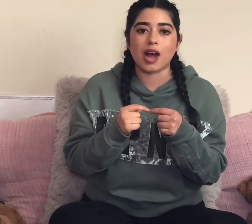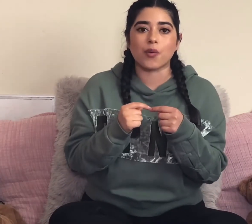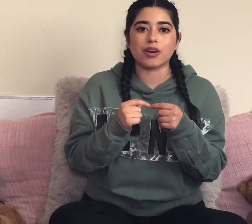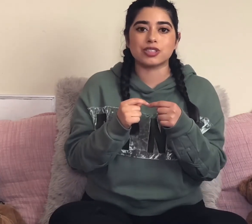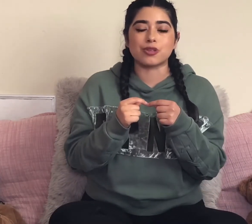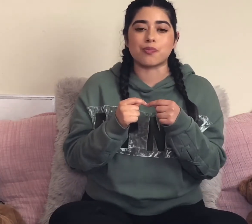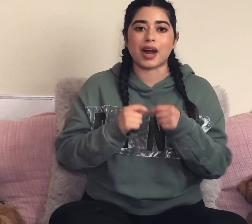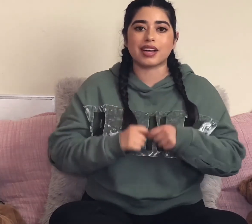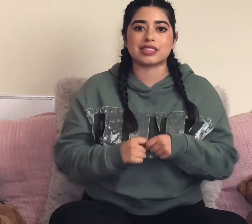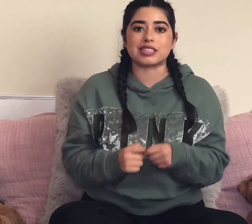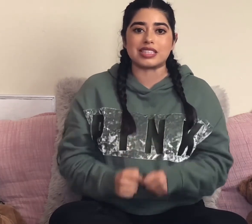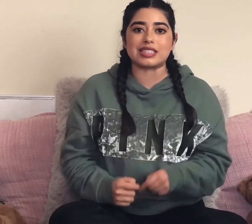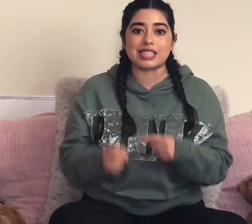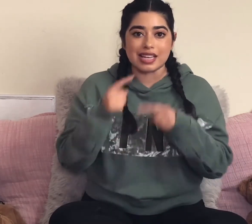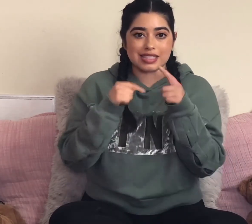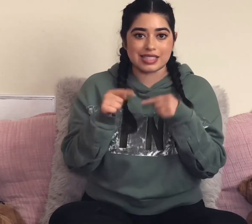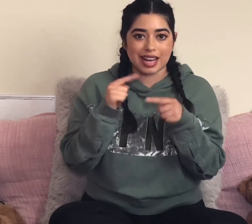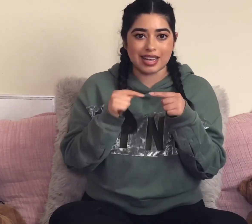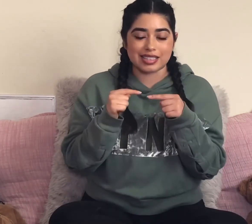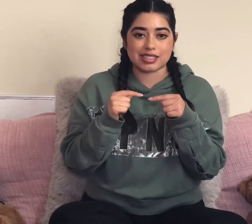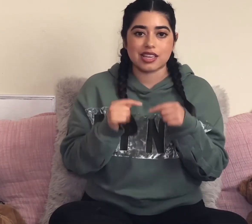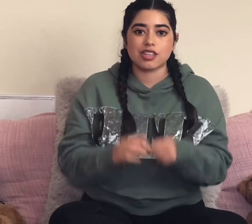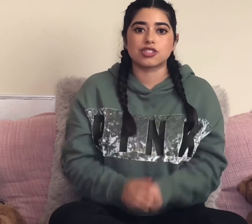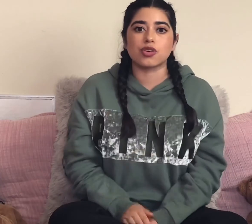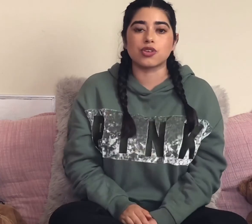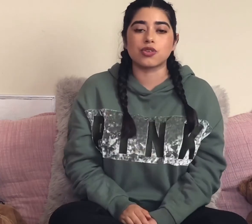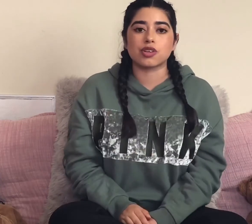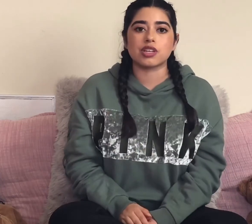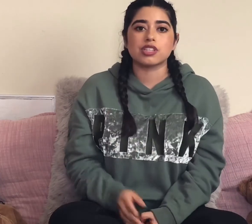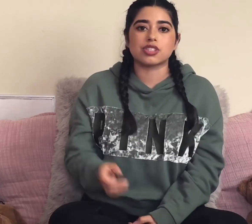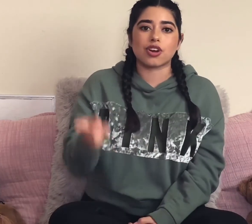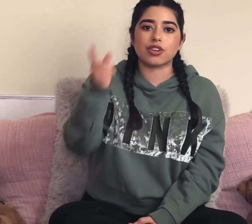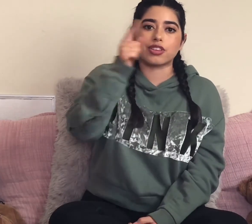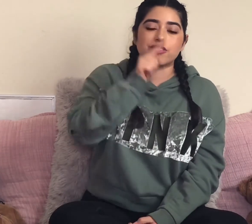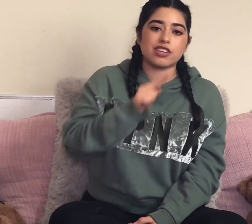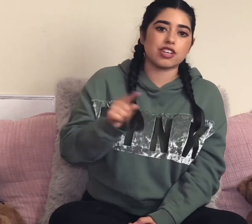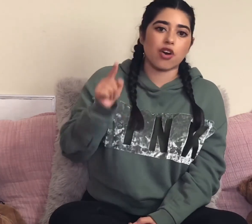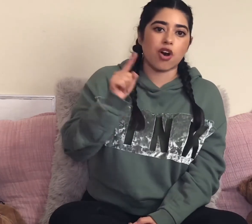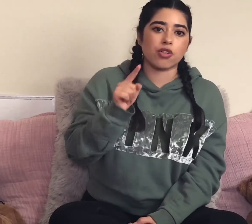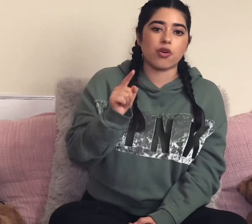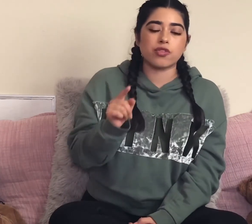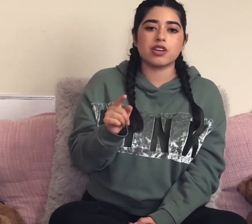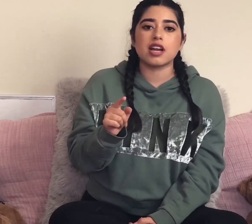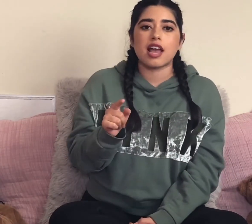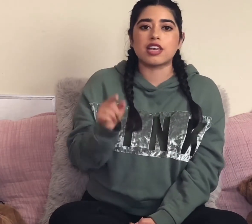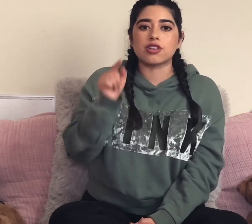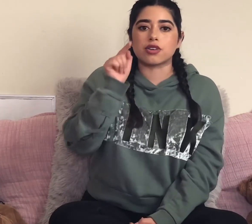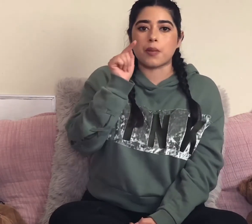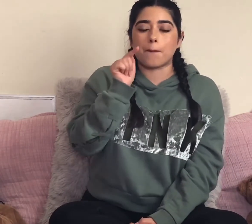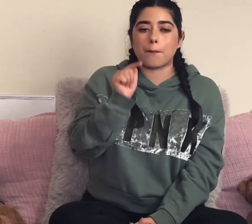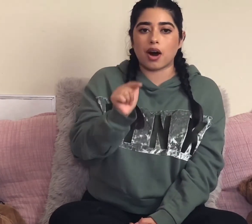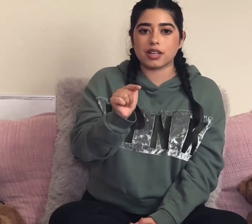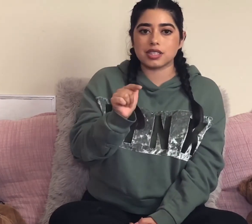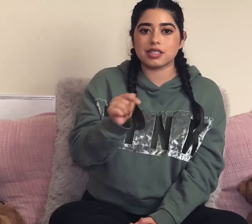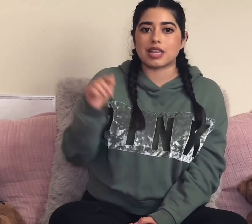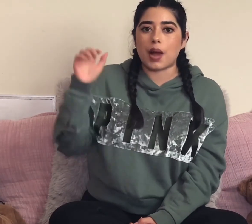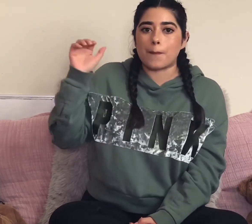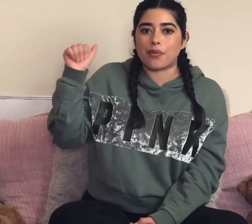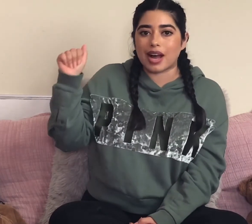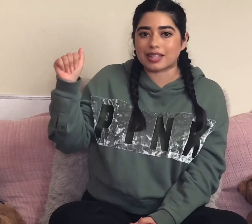want you to practice these signs so you can start the video all over and you can pause it and practice